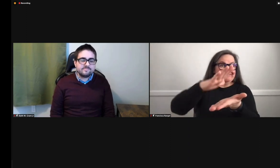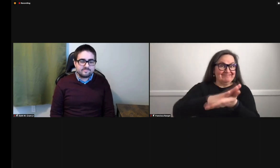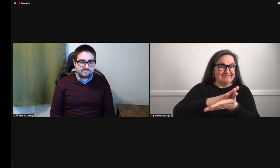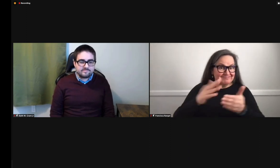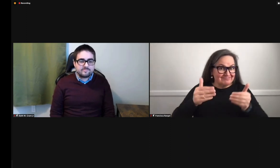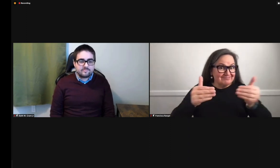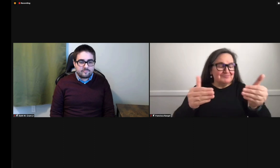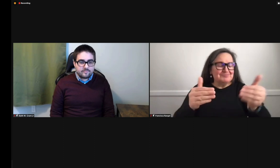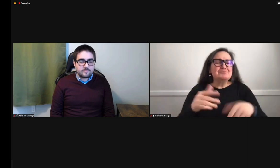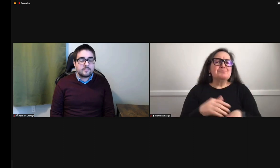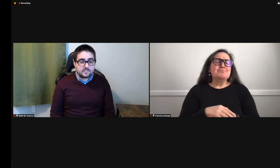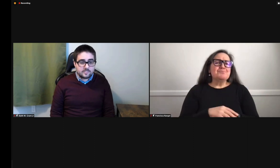this.